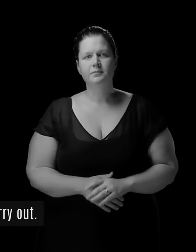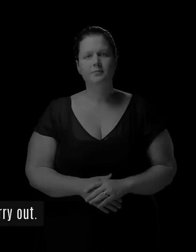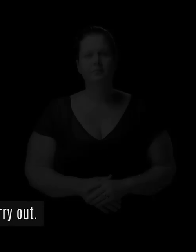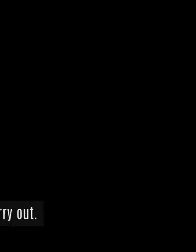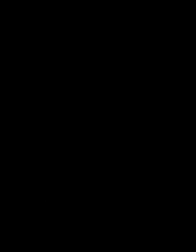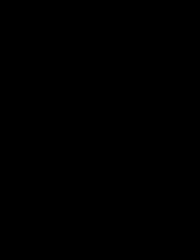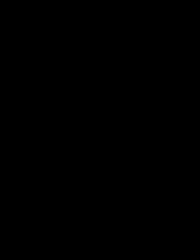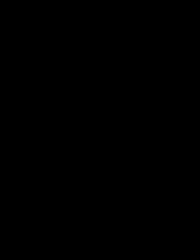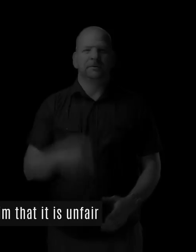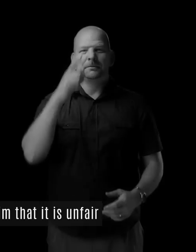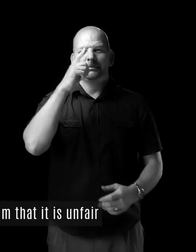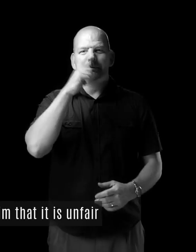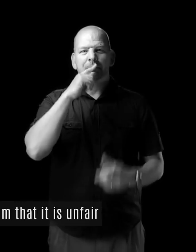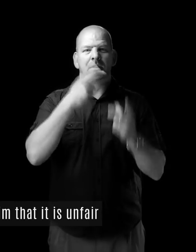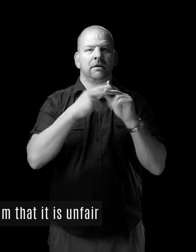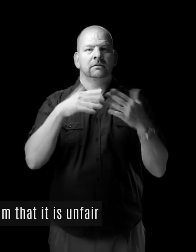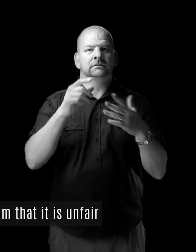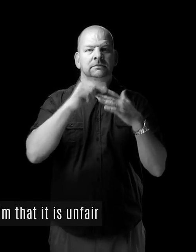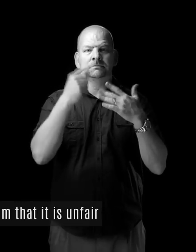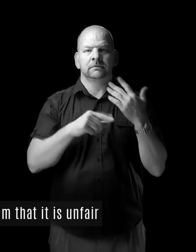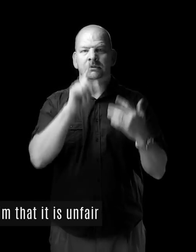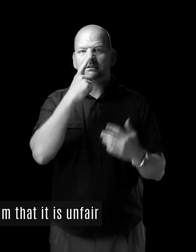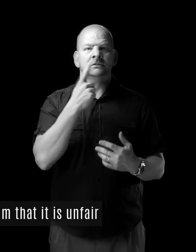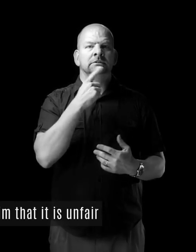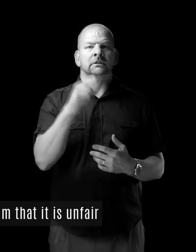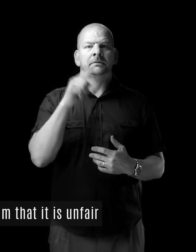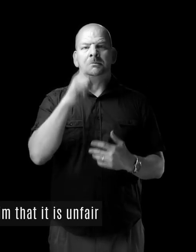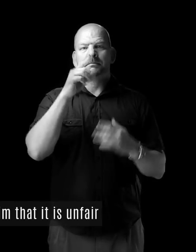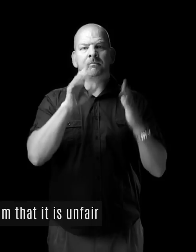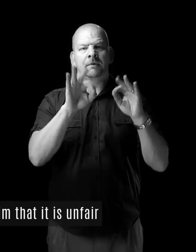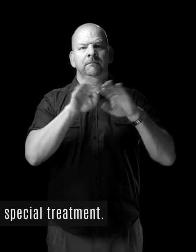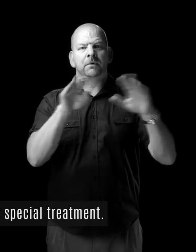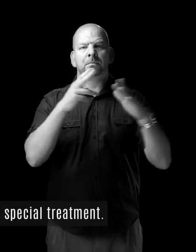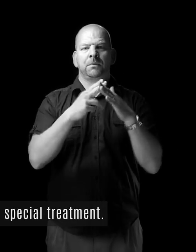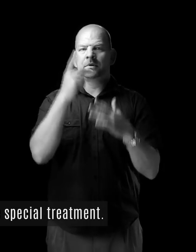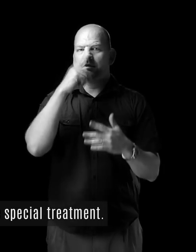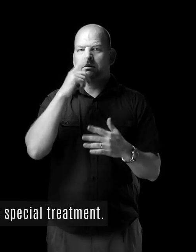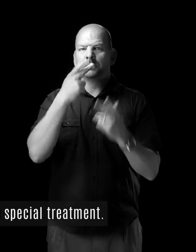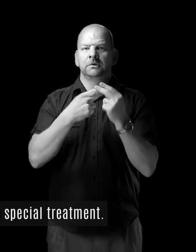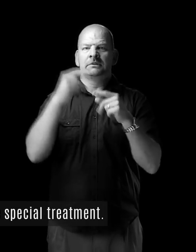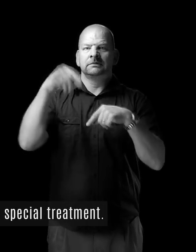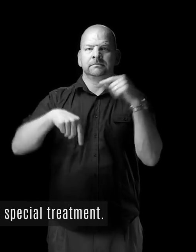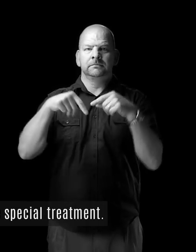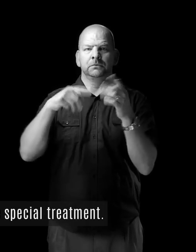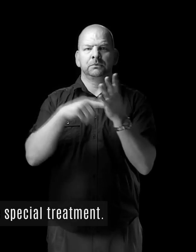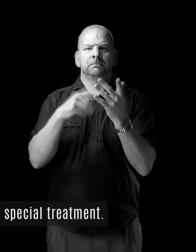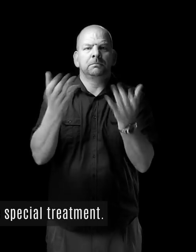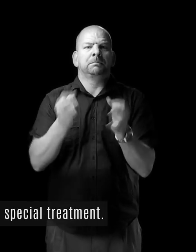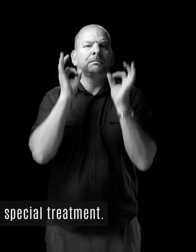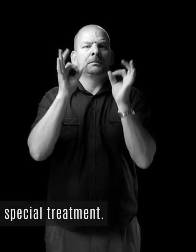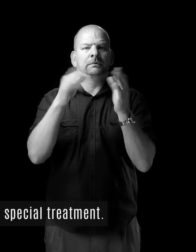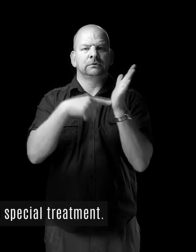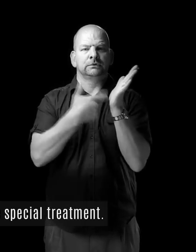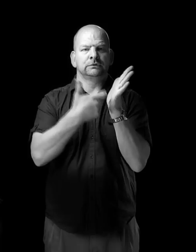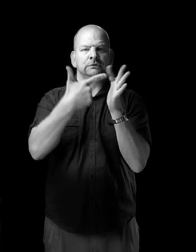out. People without disability cannot claim that it is unfair for people with disability to receive special